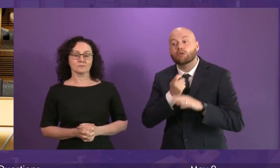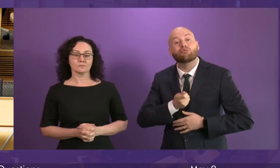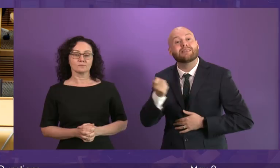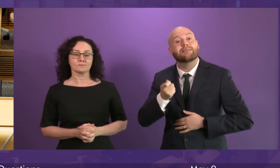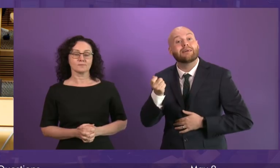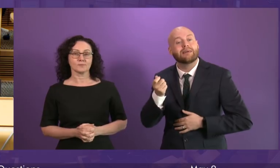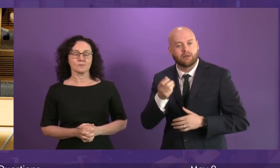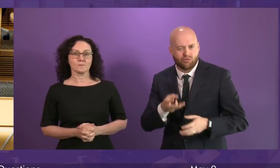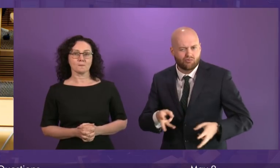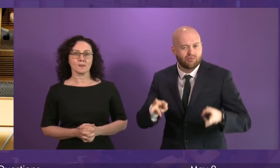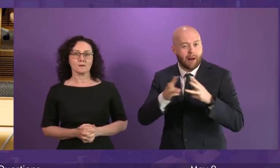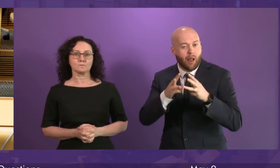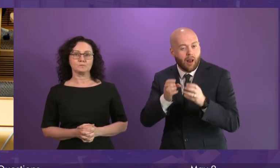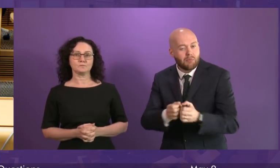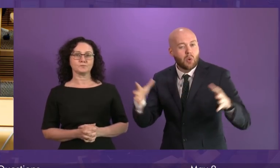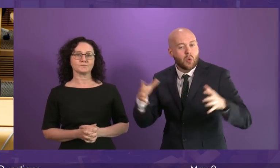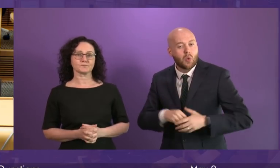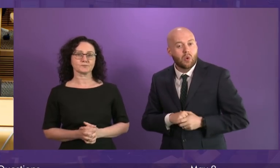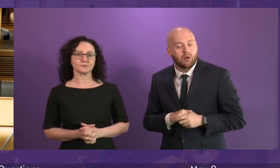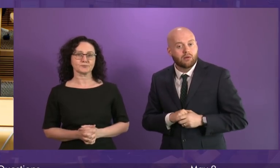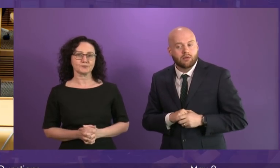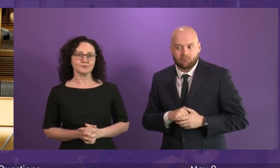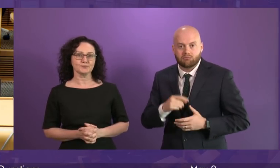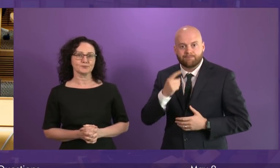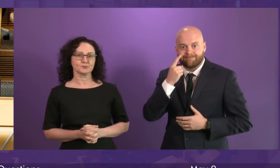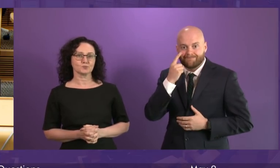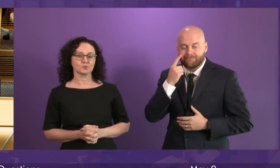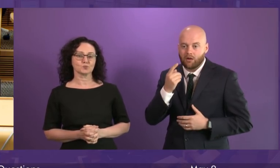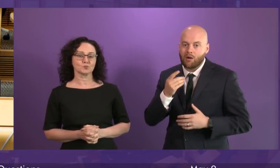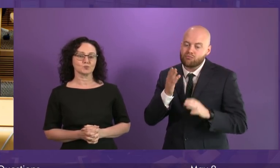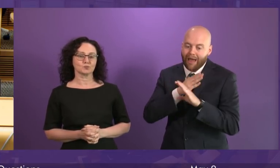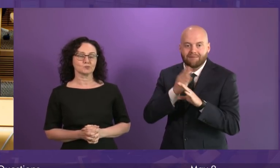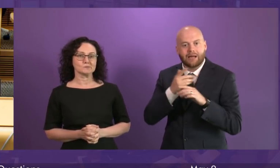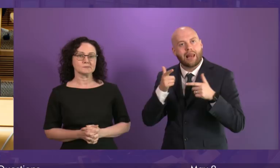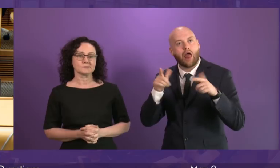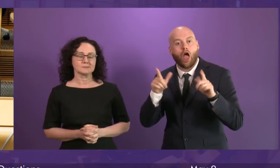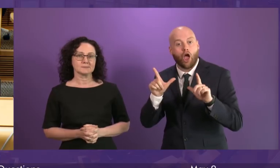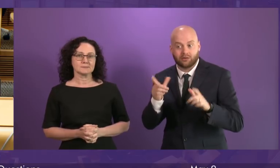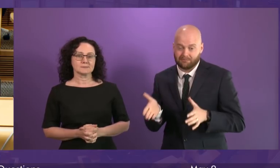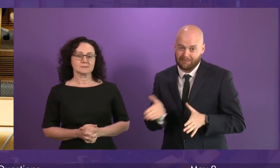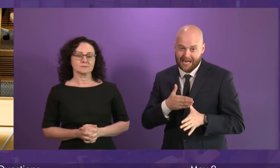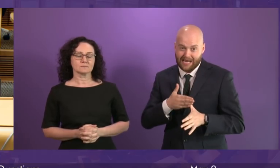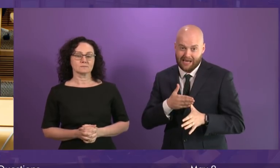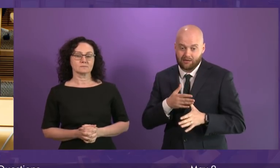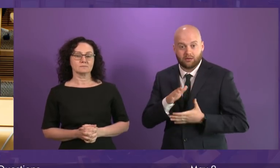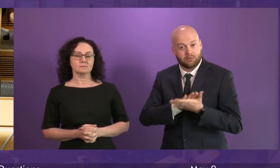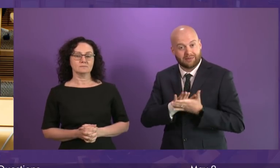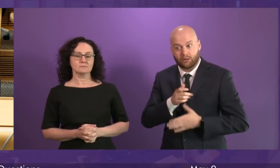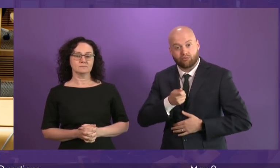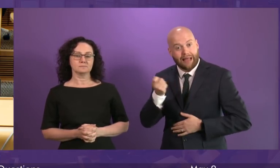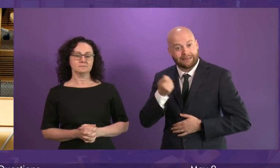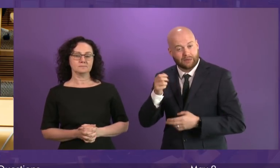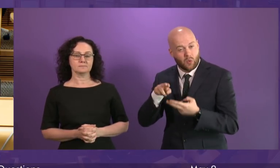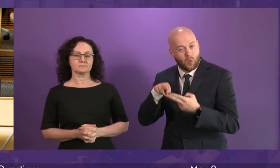size. We have seen the return of private landlordism, and rents have soared whilst wages